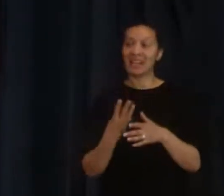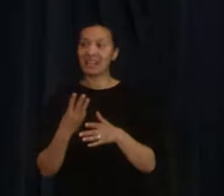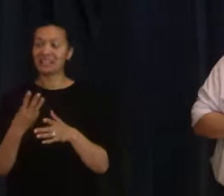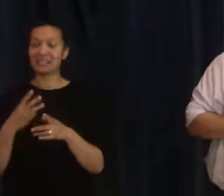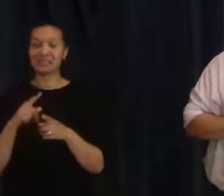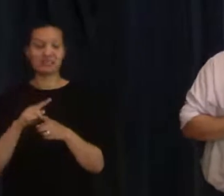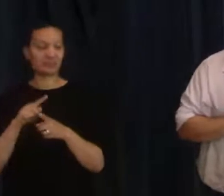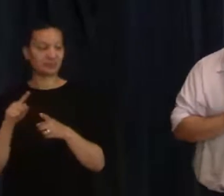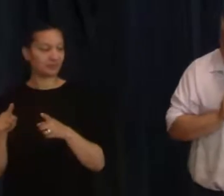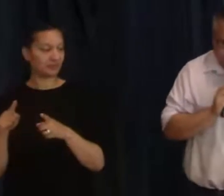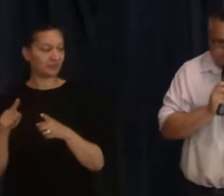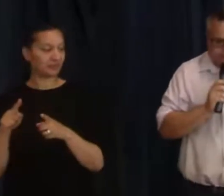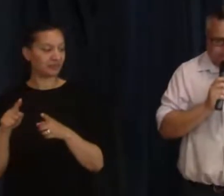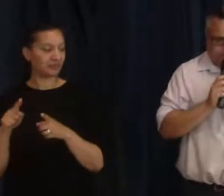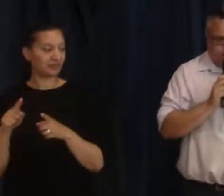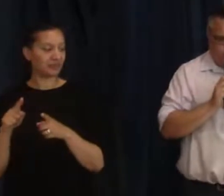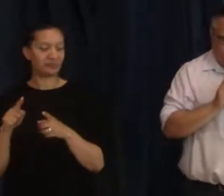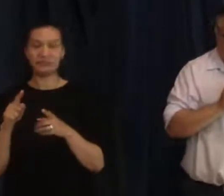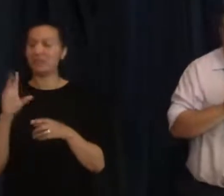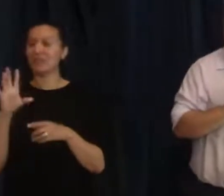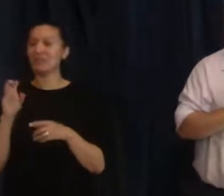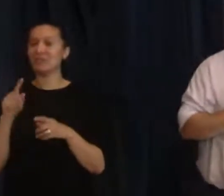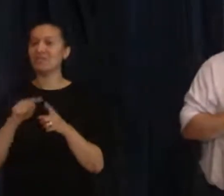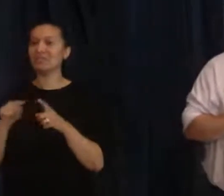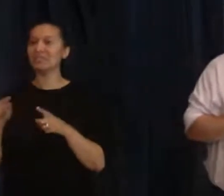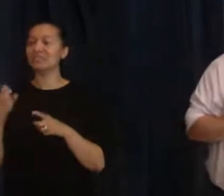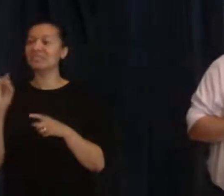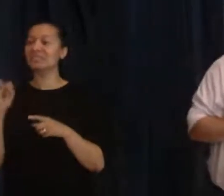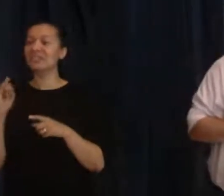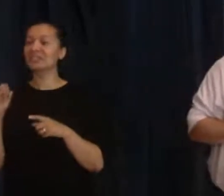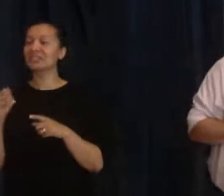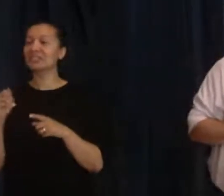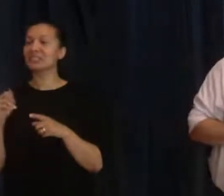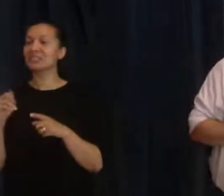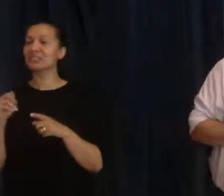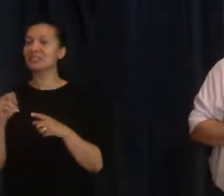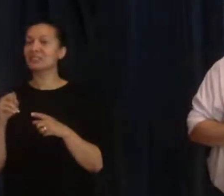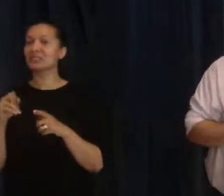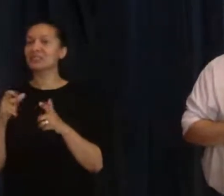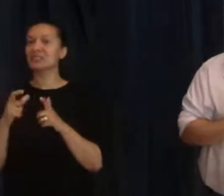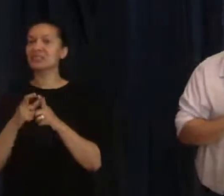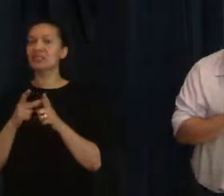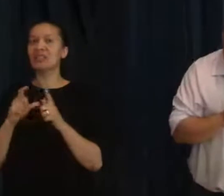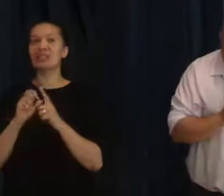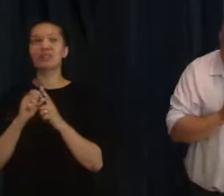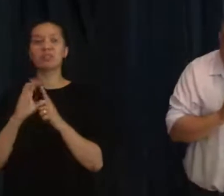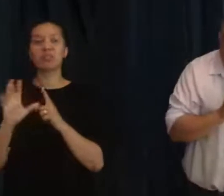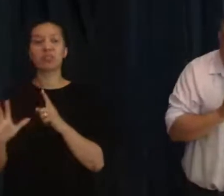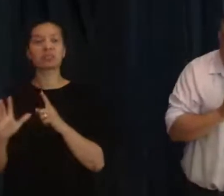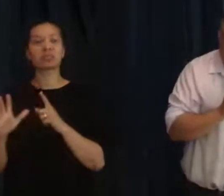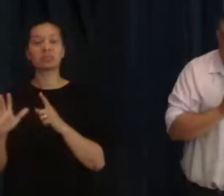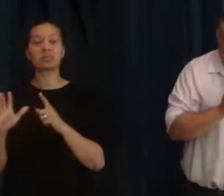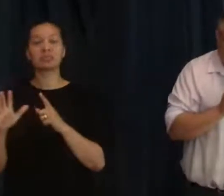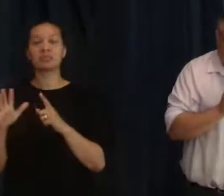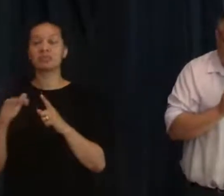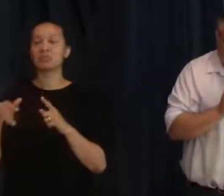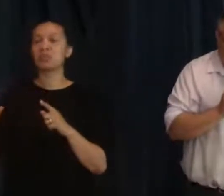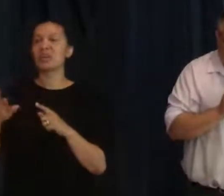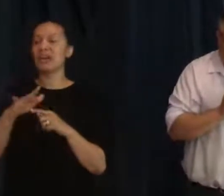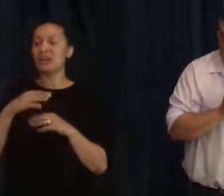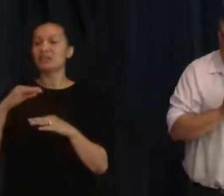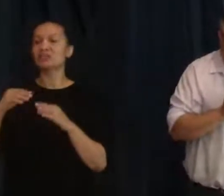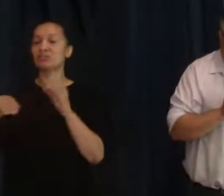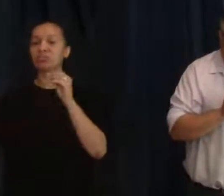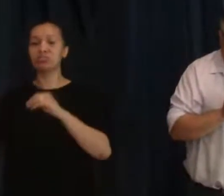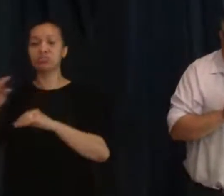the apostles had gone out and were speaking to people. they arrived, they prayed for the new believers there that they may receive